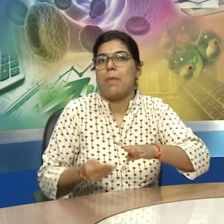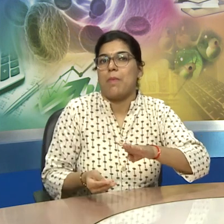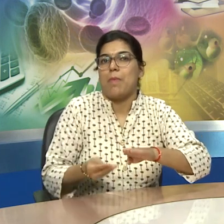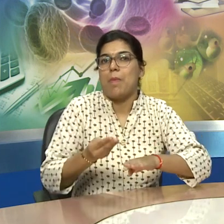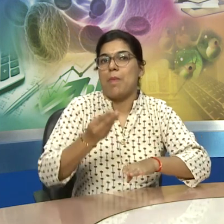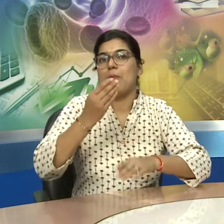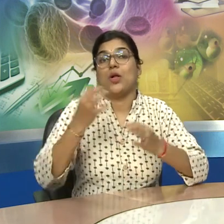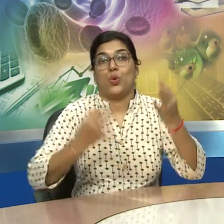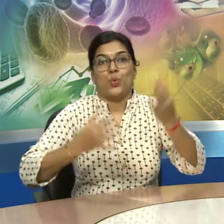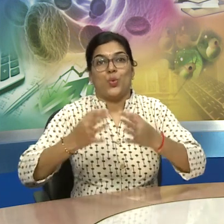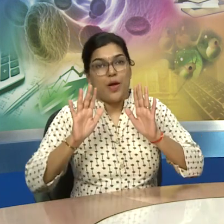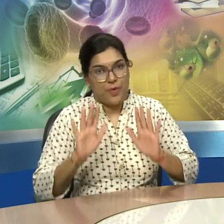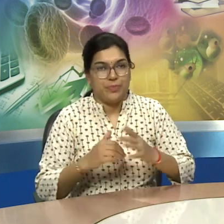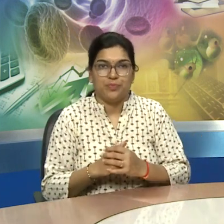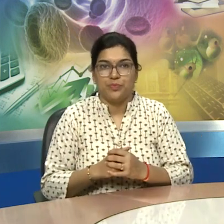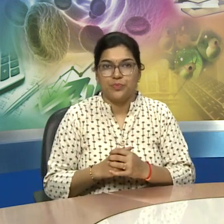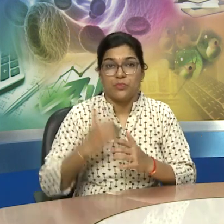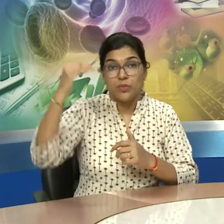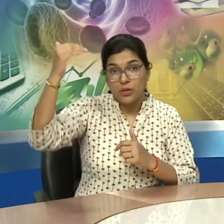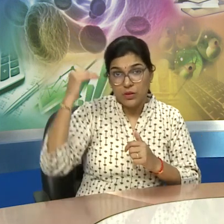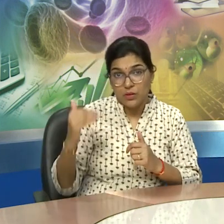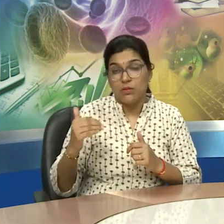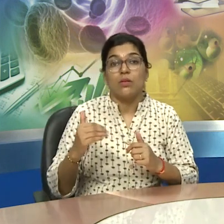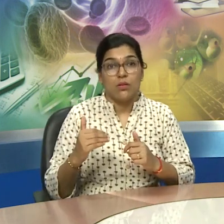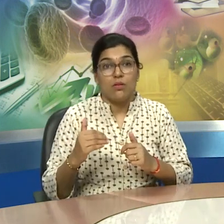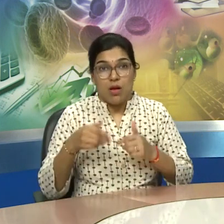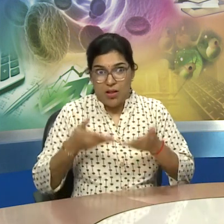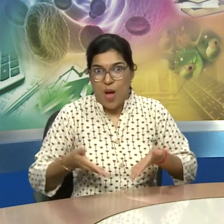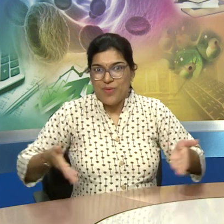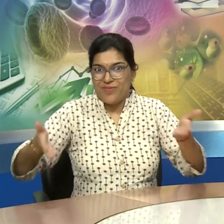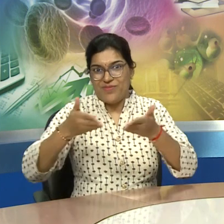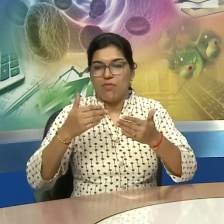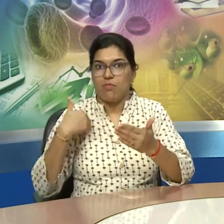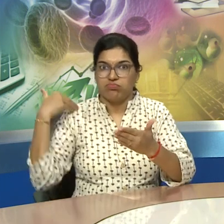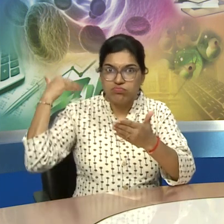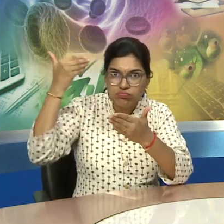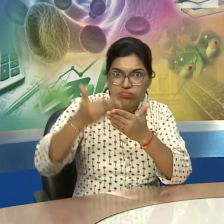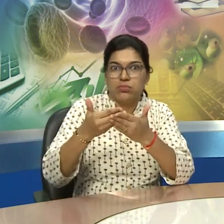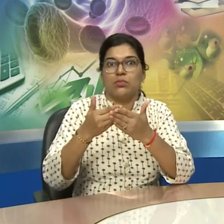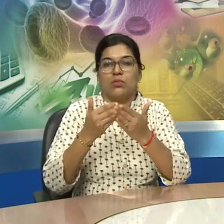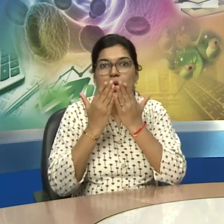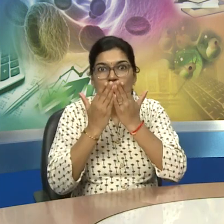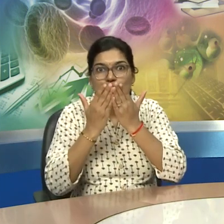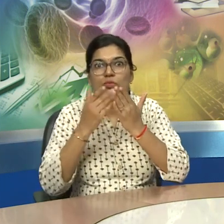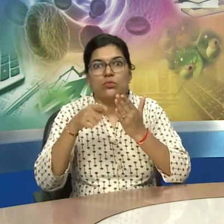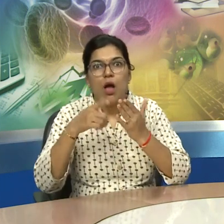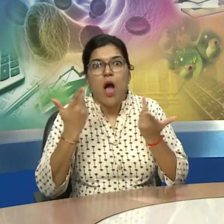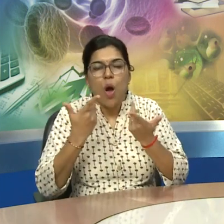considered to be the direct ancestors of the modern human and as we have studied